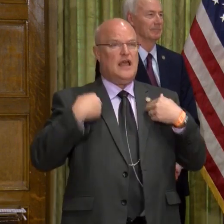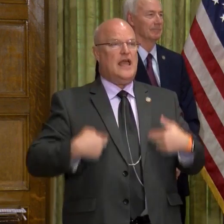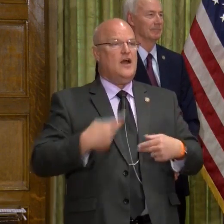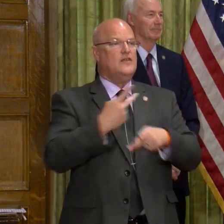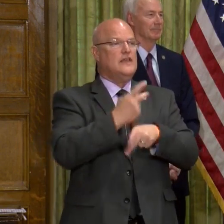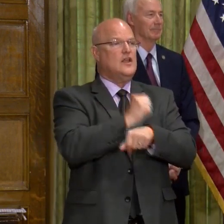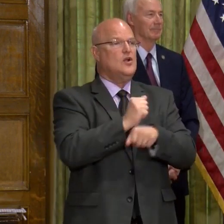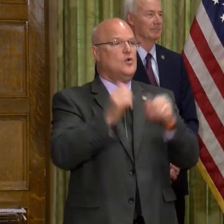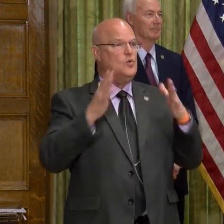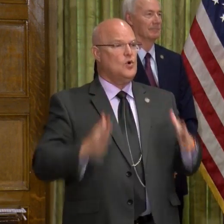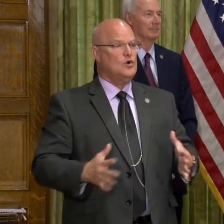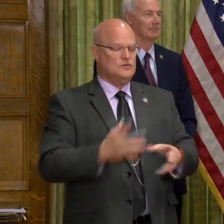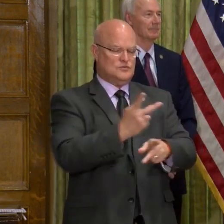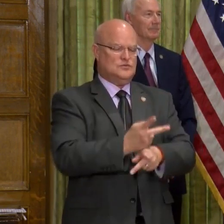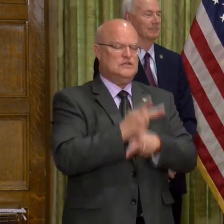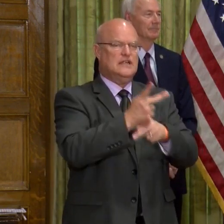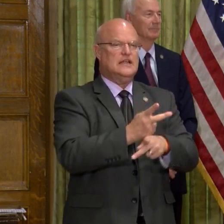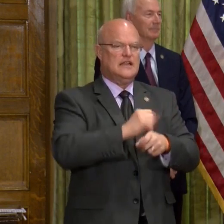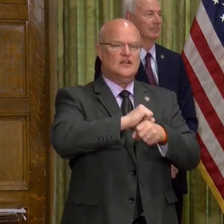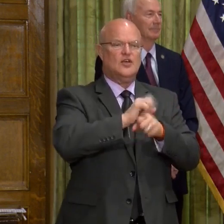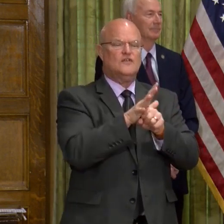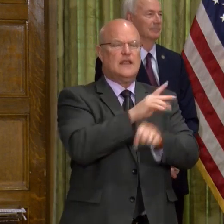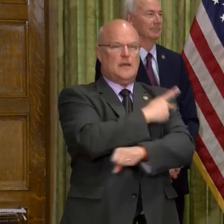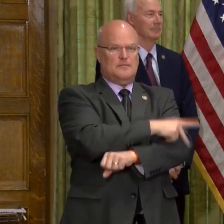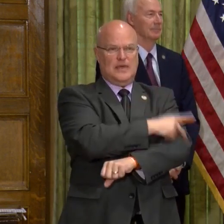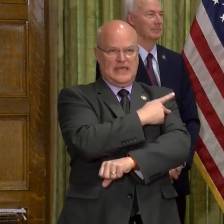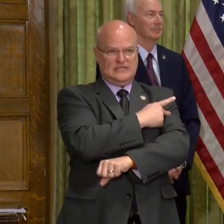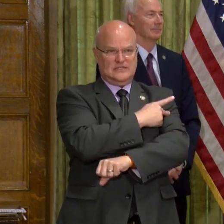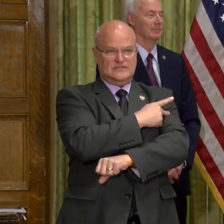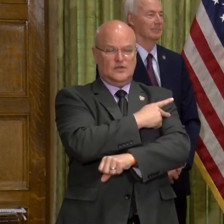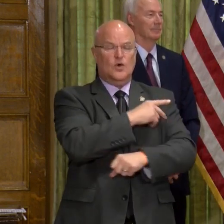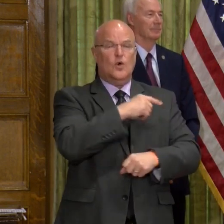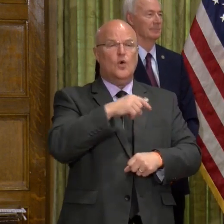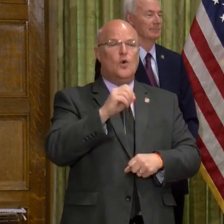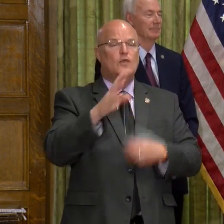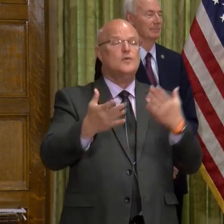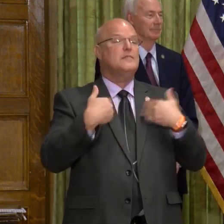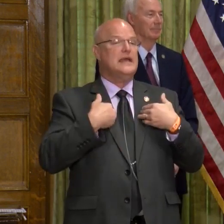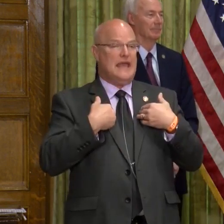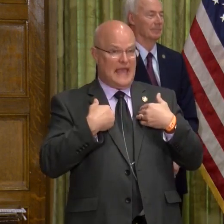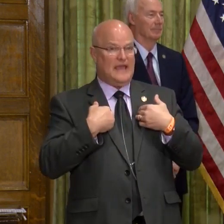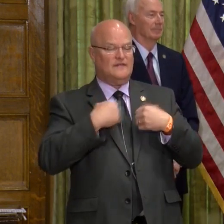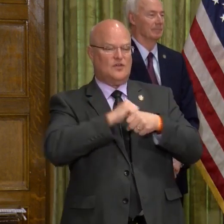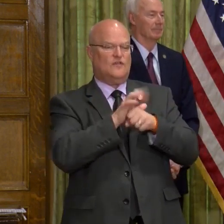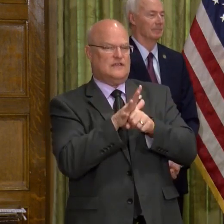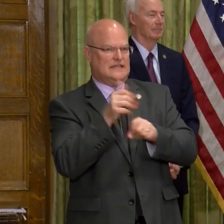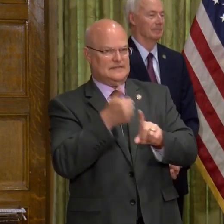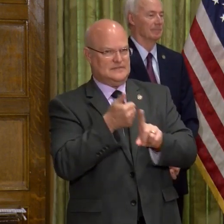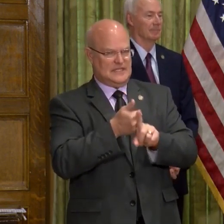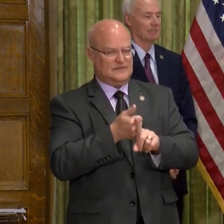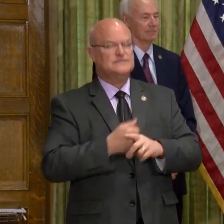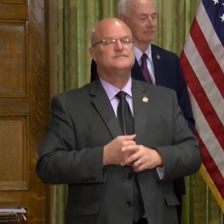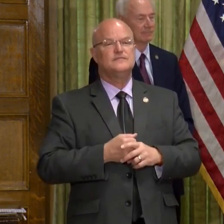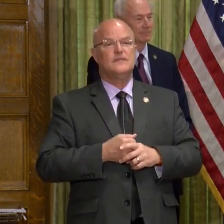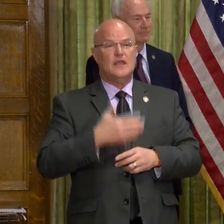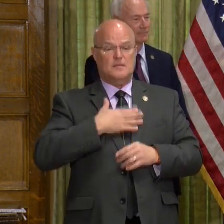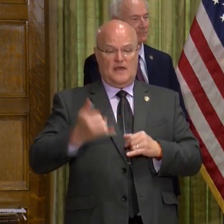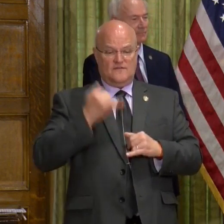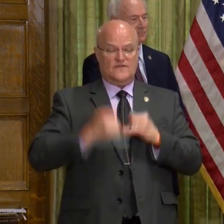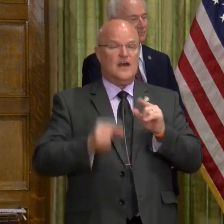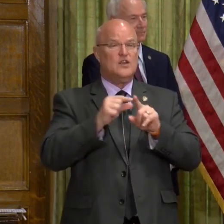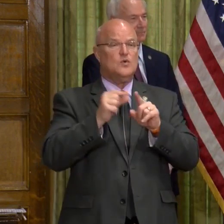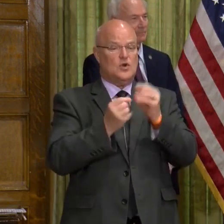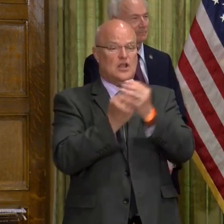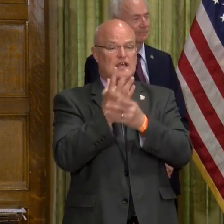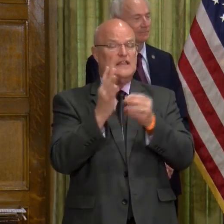care workers who are taking care of COVID-19 patients, or those who may have COVID-19. My final word